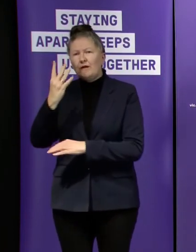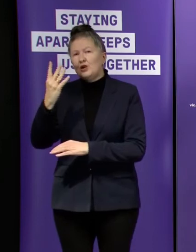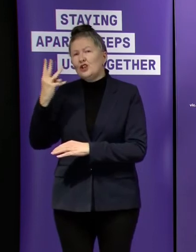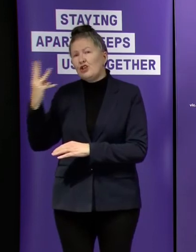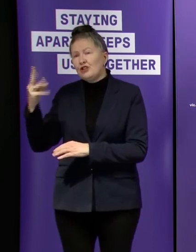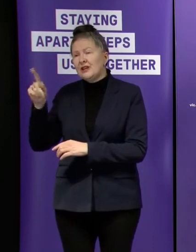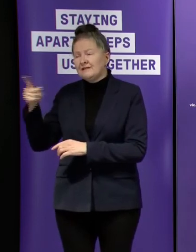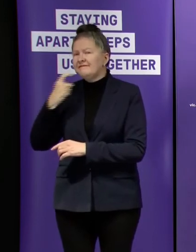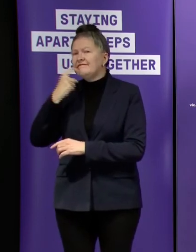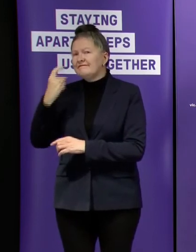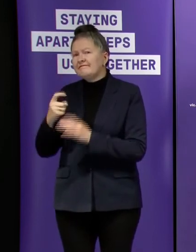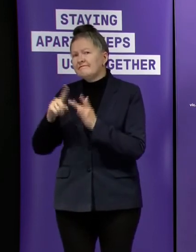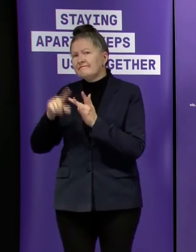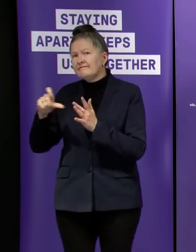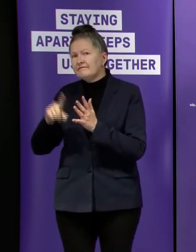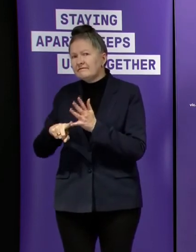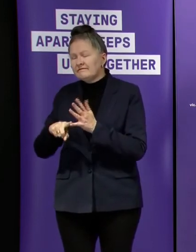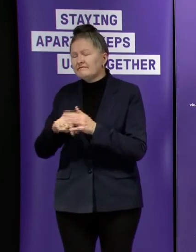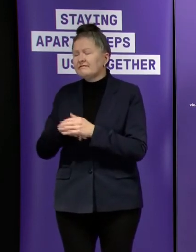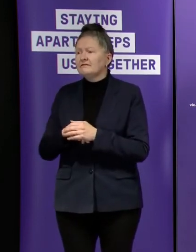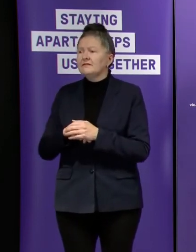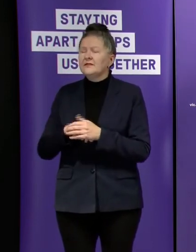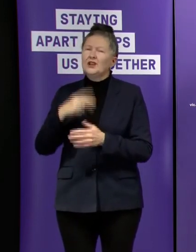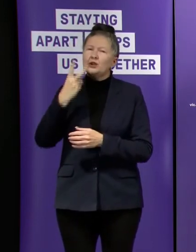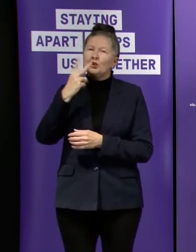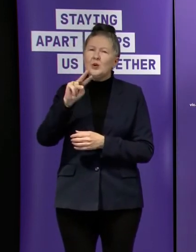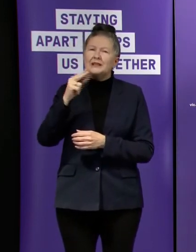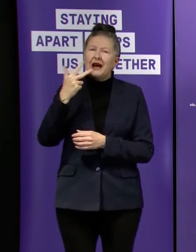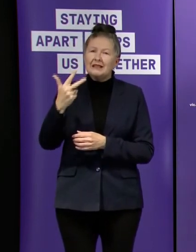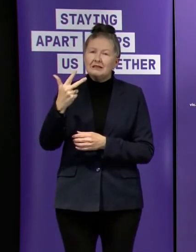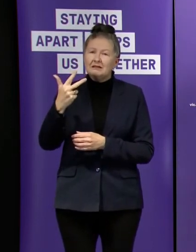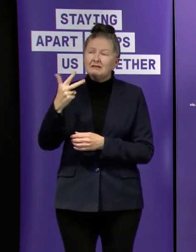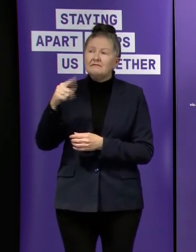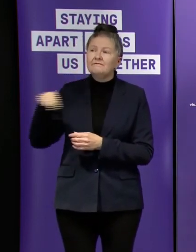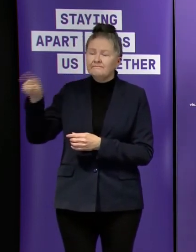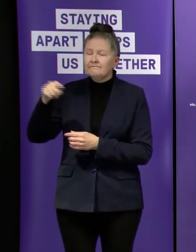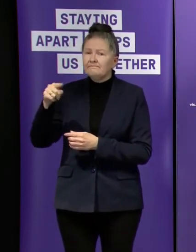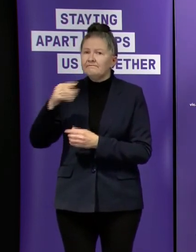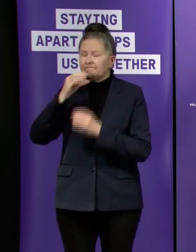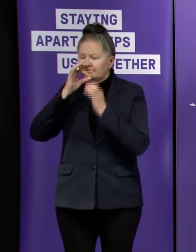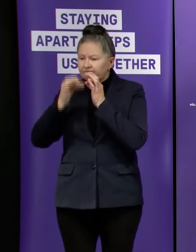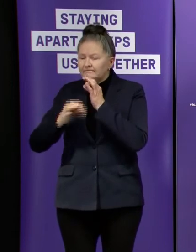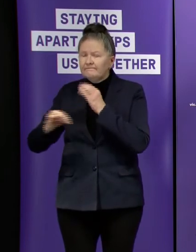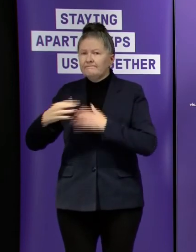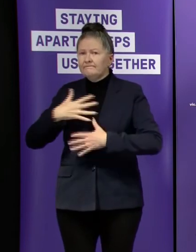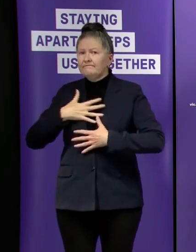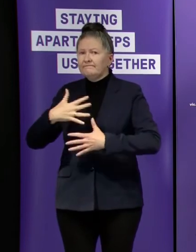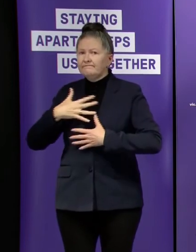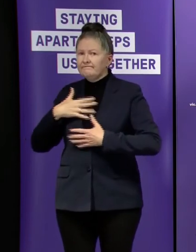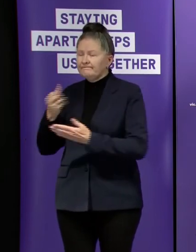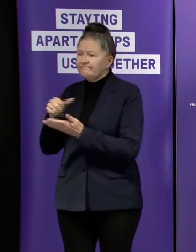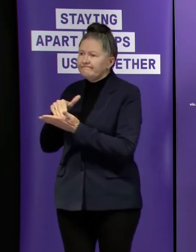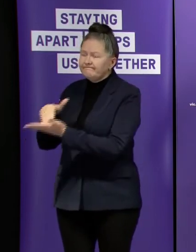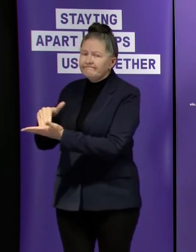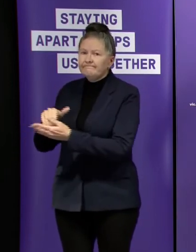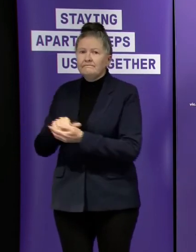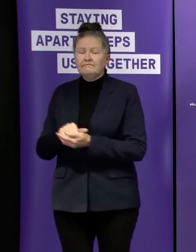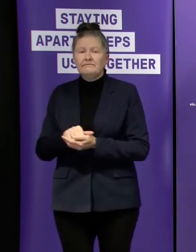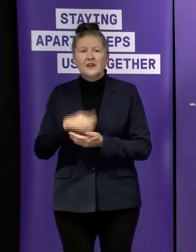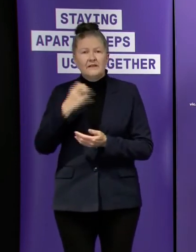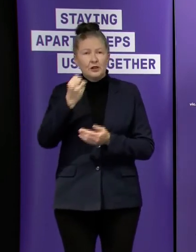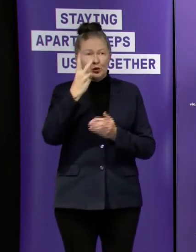intensive care and 28 of those 43 are on a ventilator a total of two million